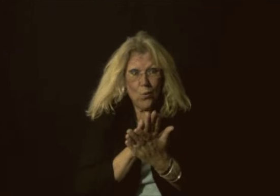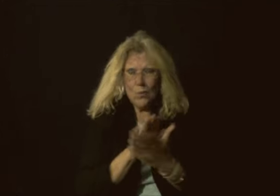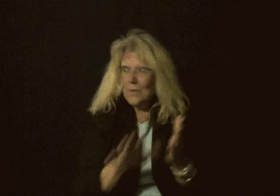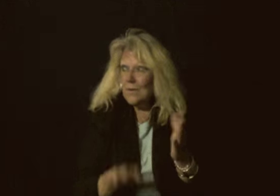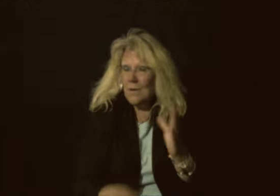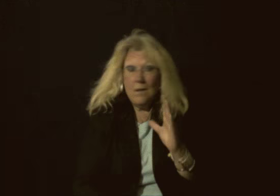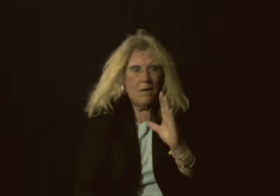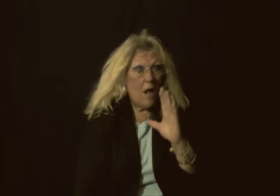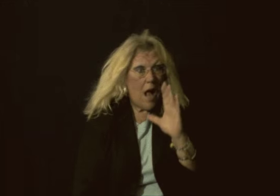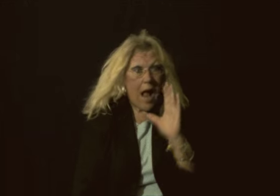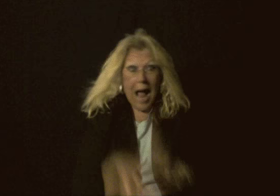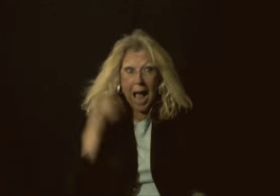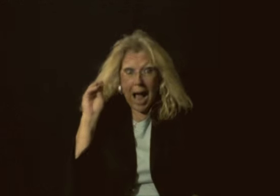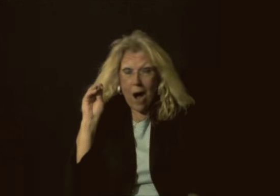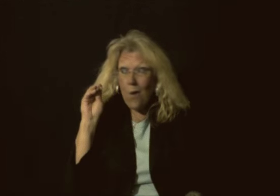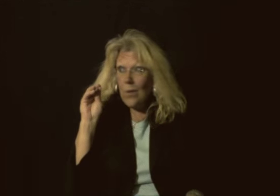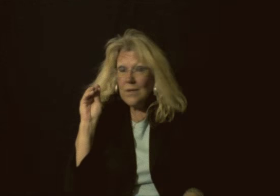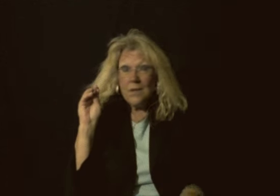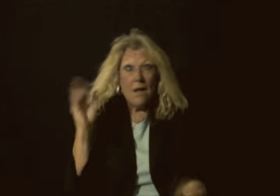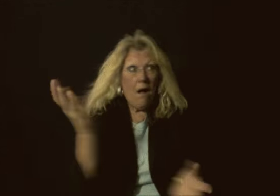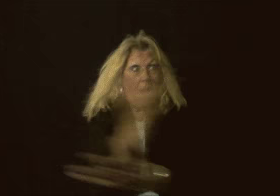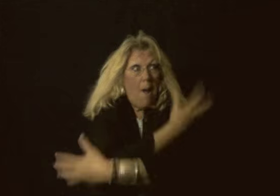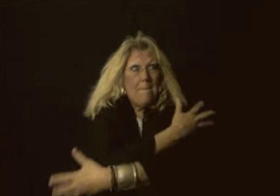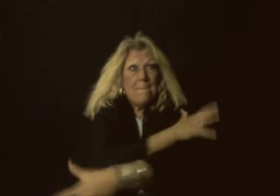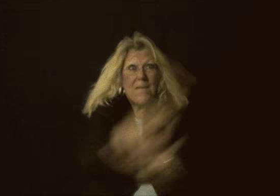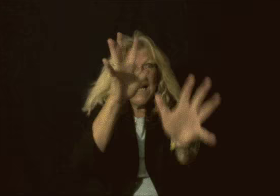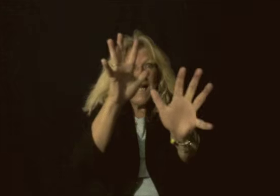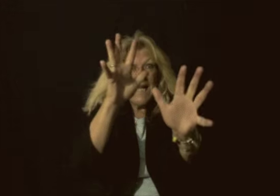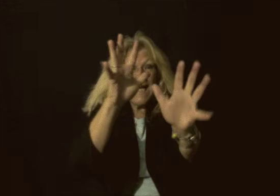Screw down the air!